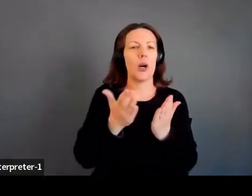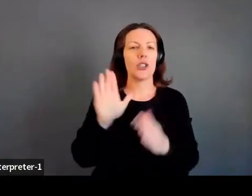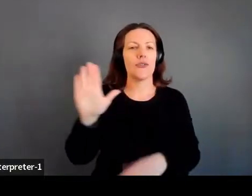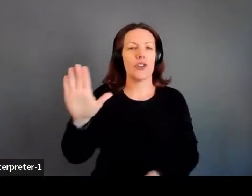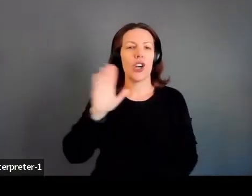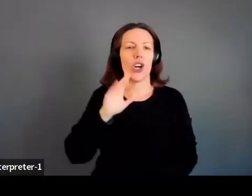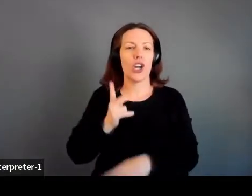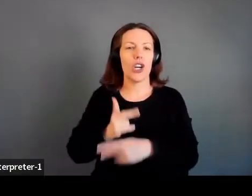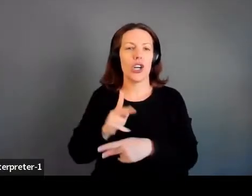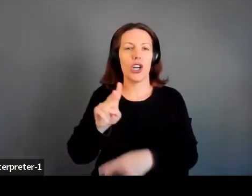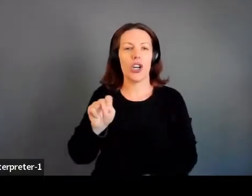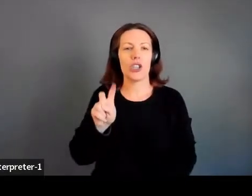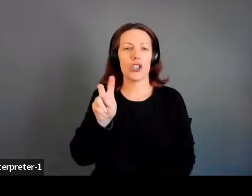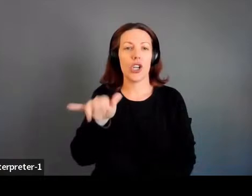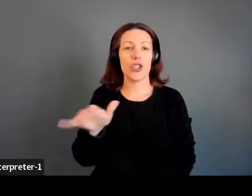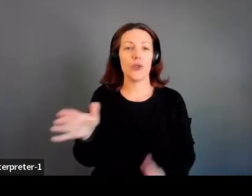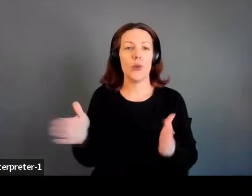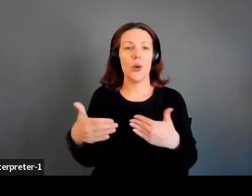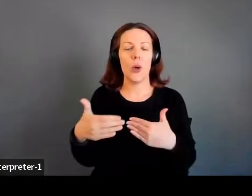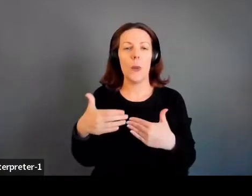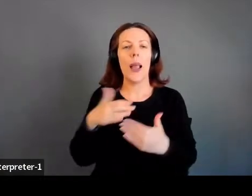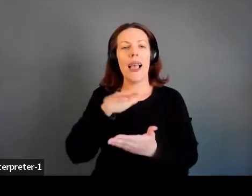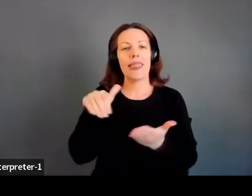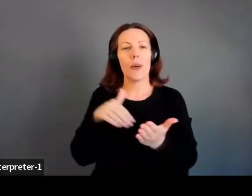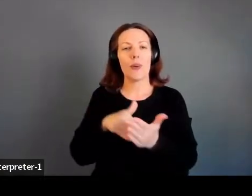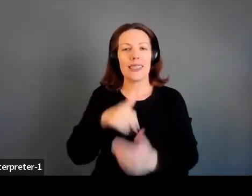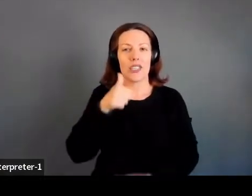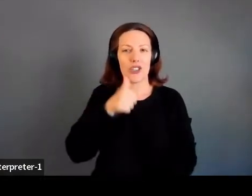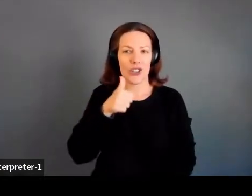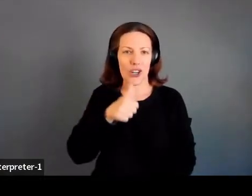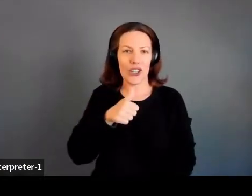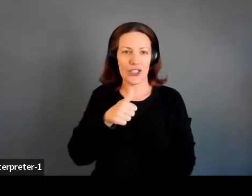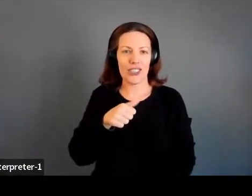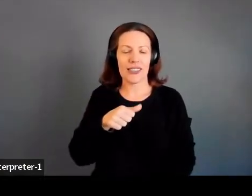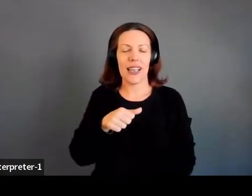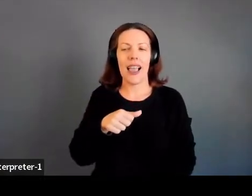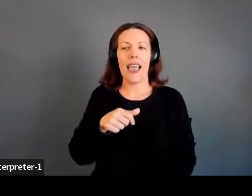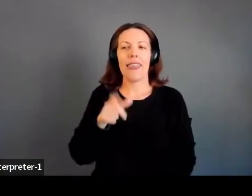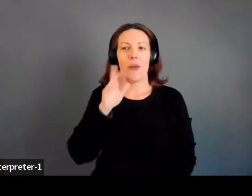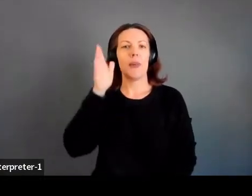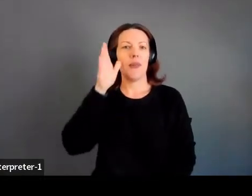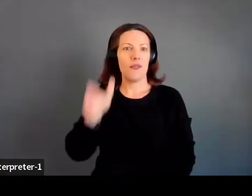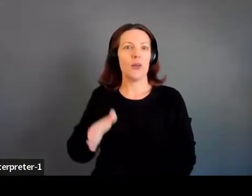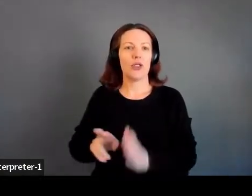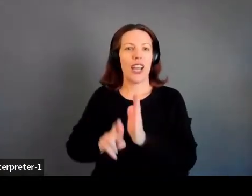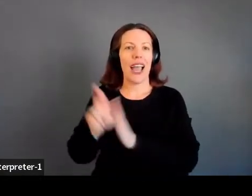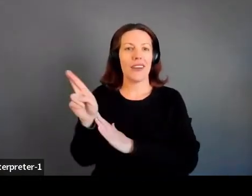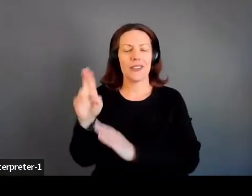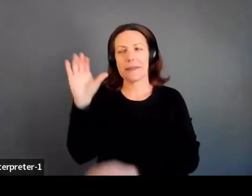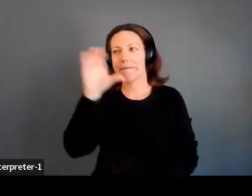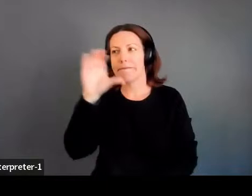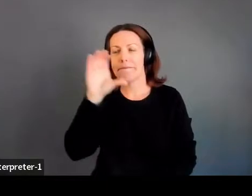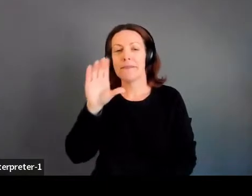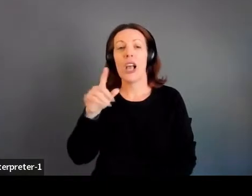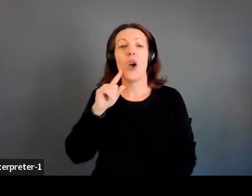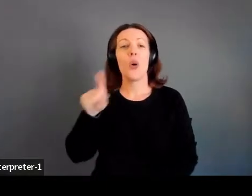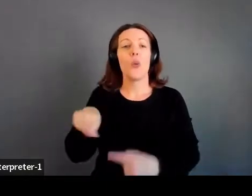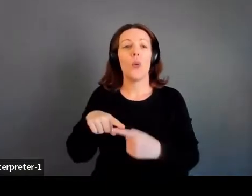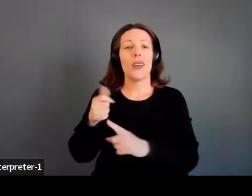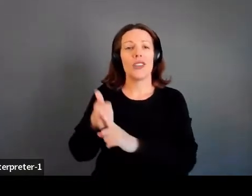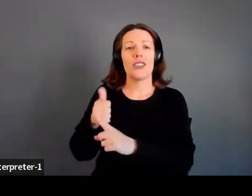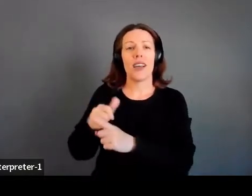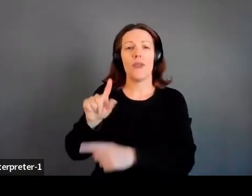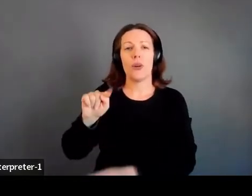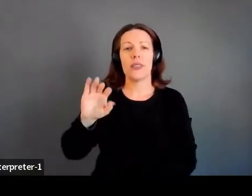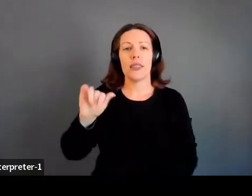centered young girls as the protagonist, as the future astronaut. And as she was a toddler, she was gravitating more